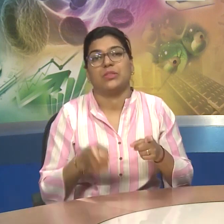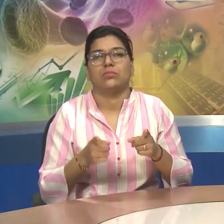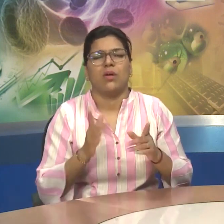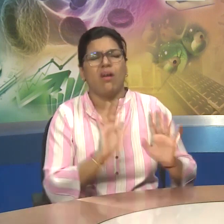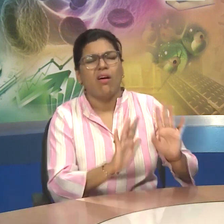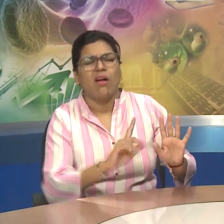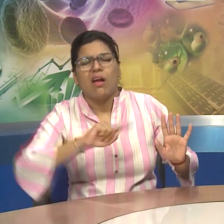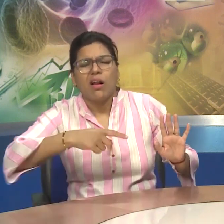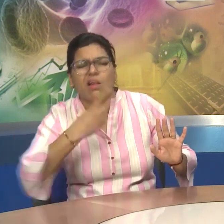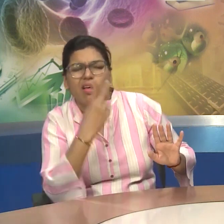Seek